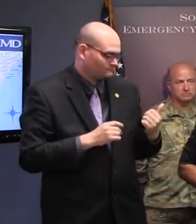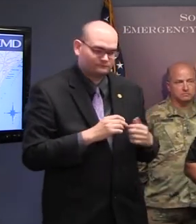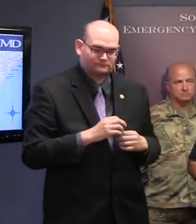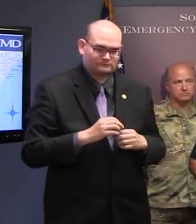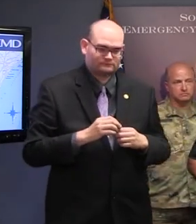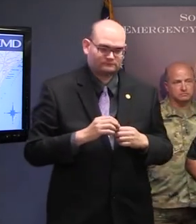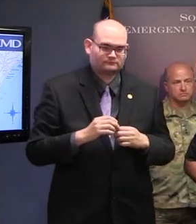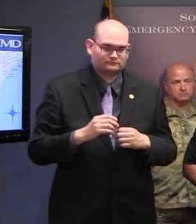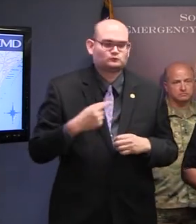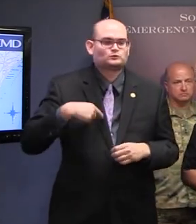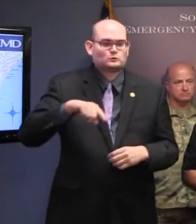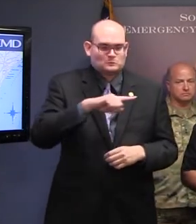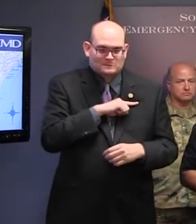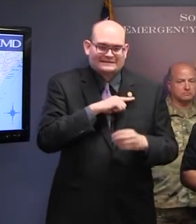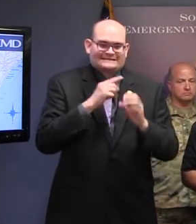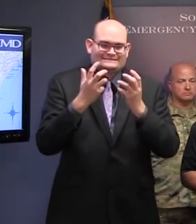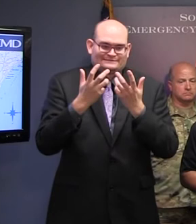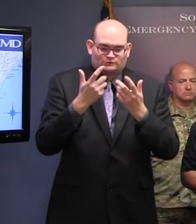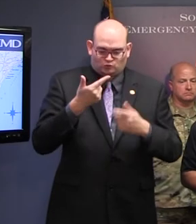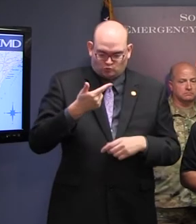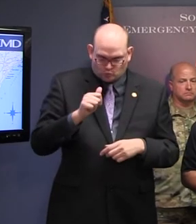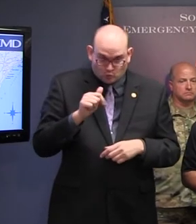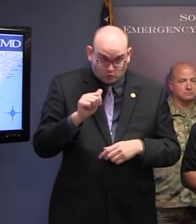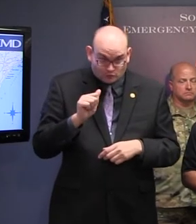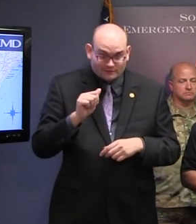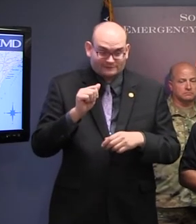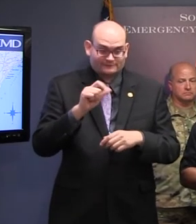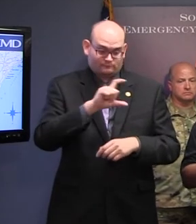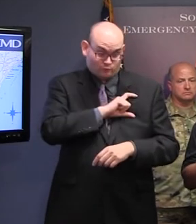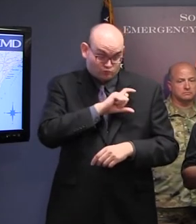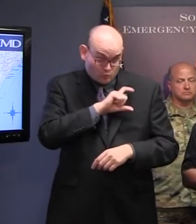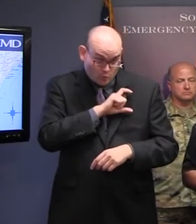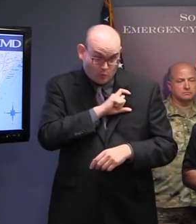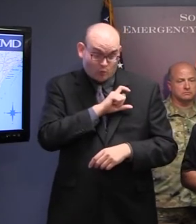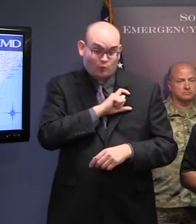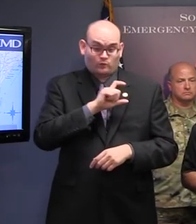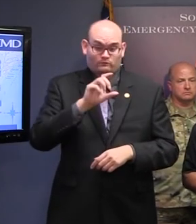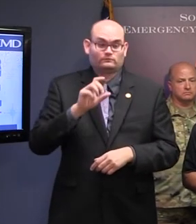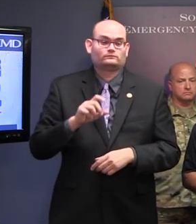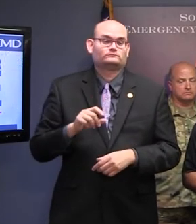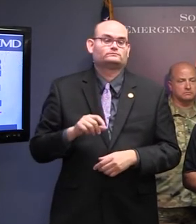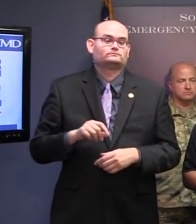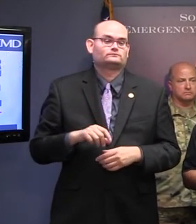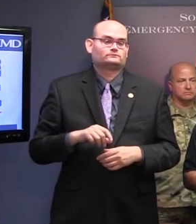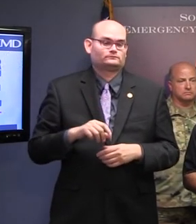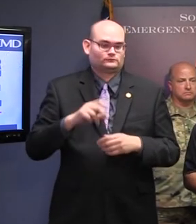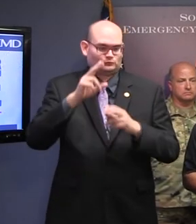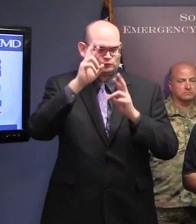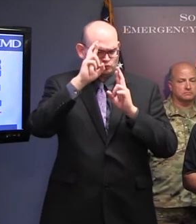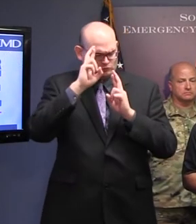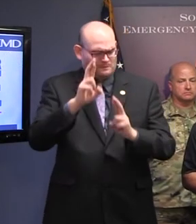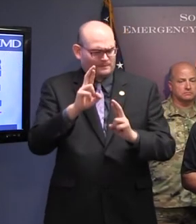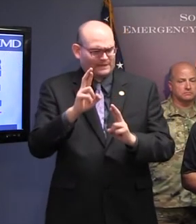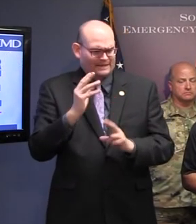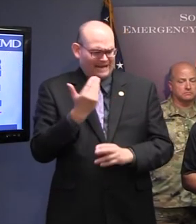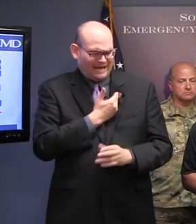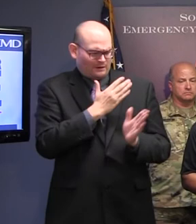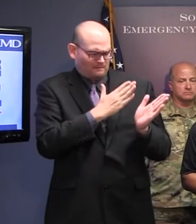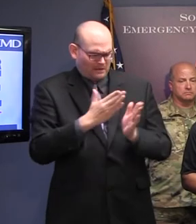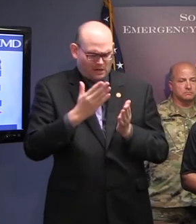Yeah, we've been coordinating with Georgia State Patrol. And historically, with respect to our plans, we try not to